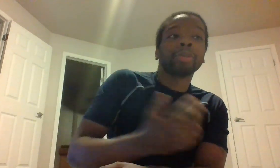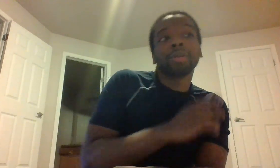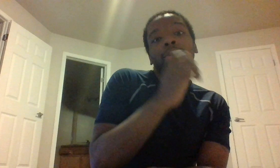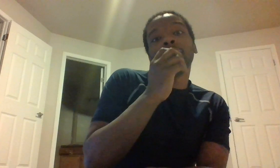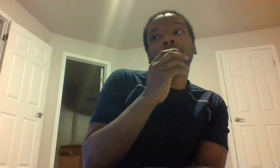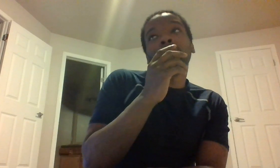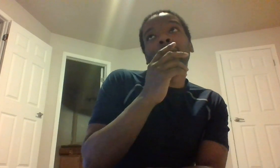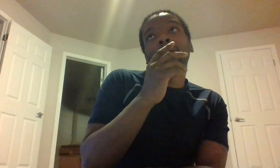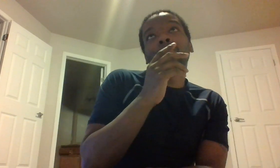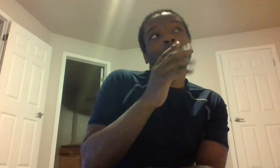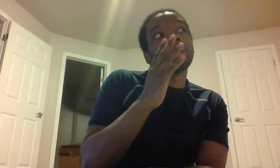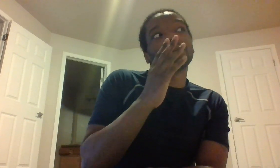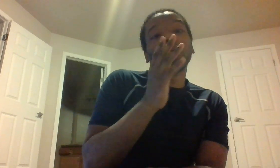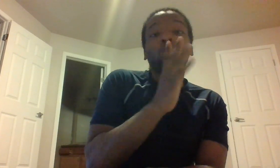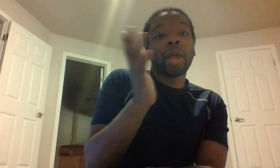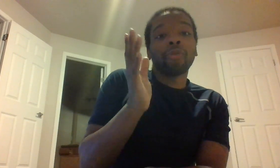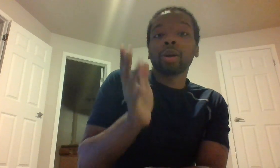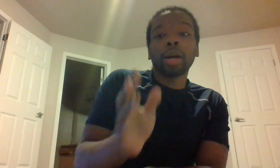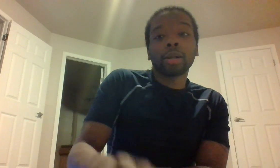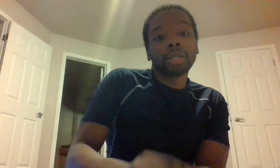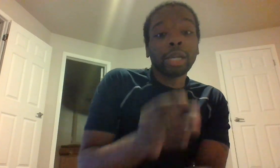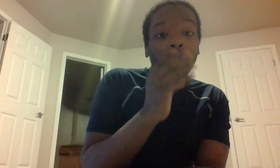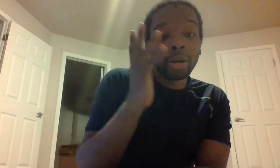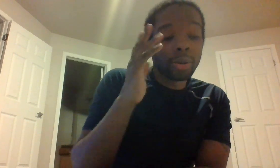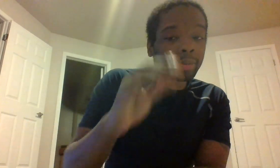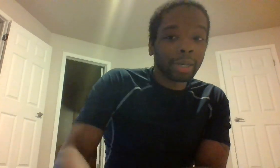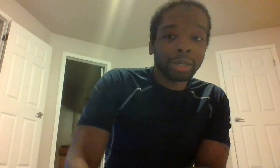this is also whatever there we go done